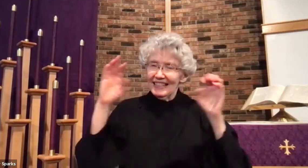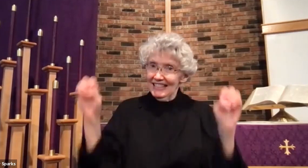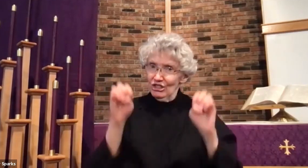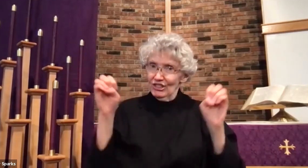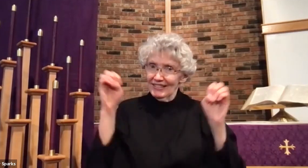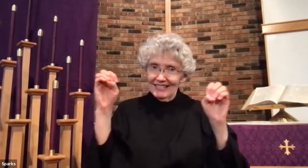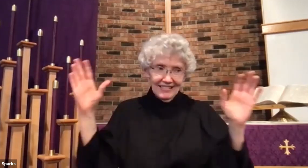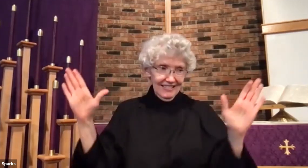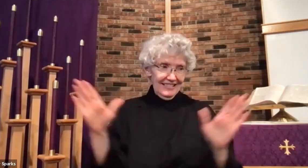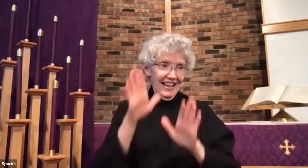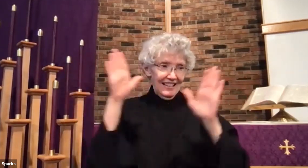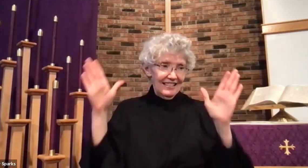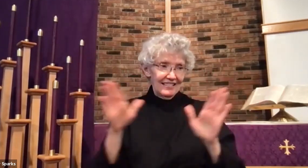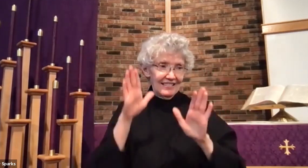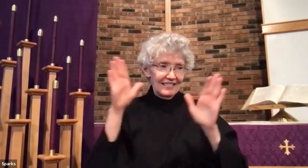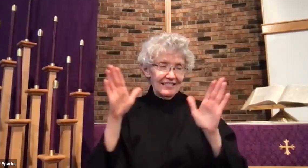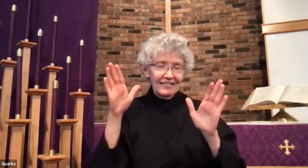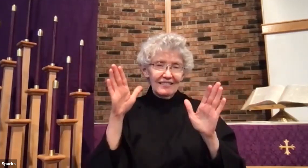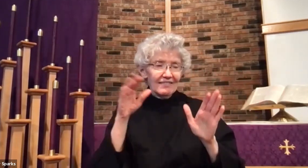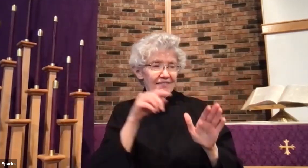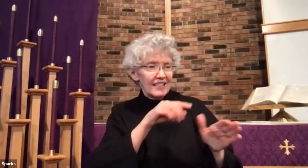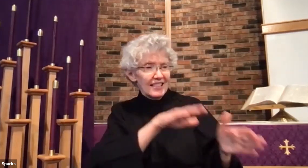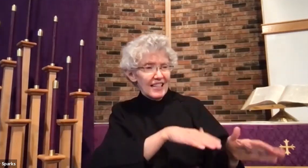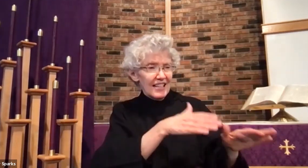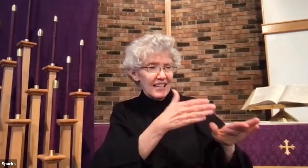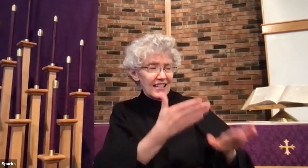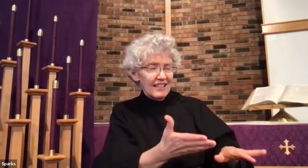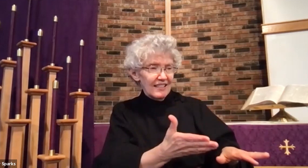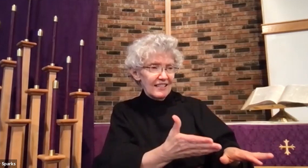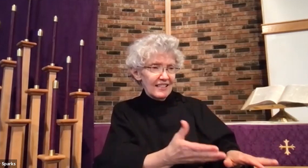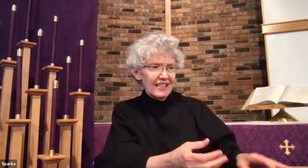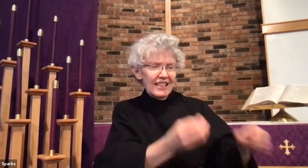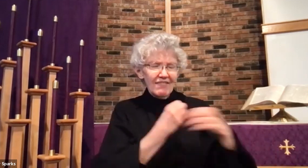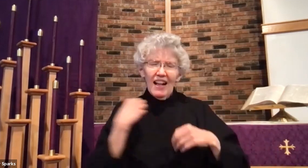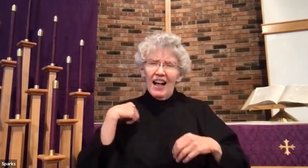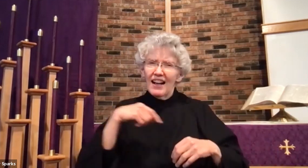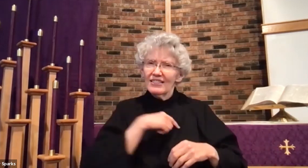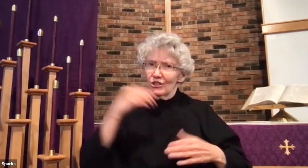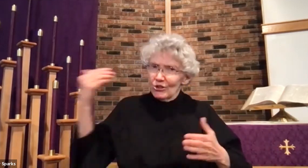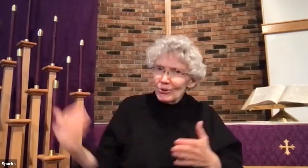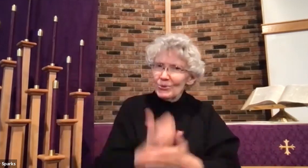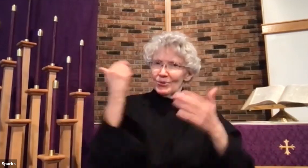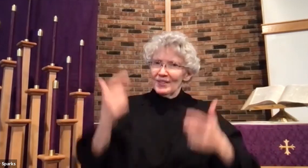And finally, on Easter Sunday, we will break free from the chains of death